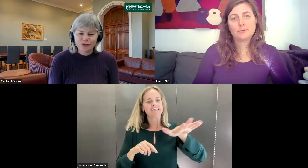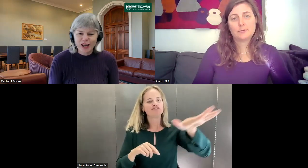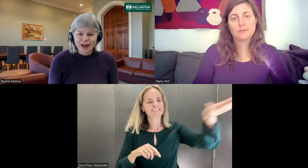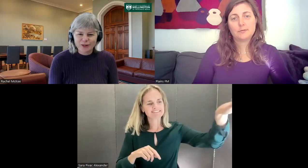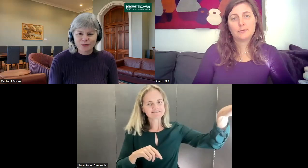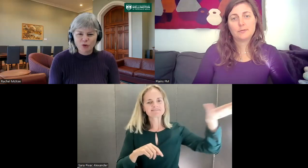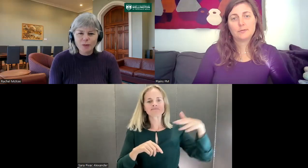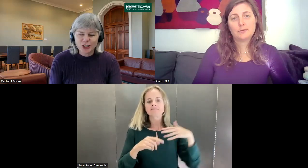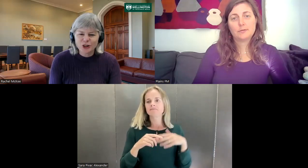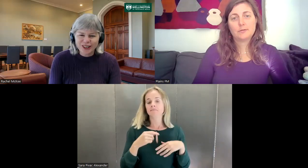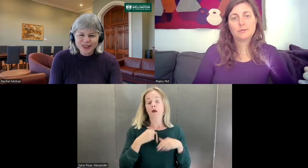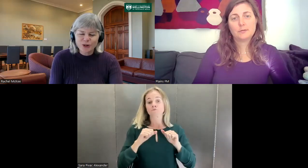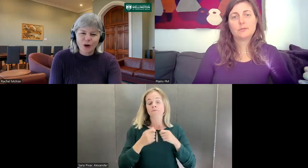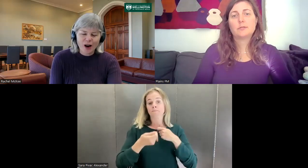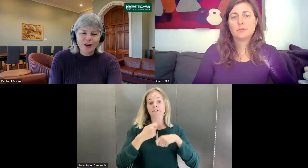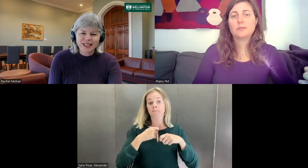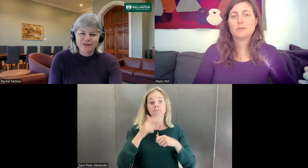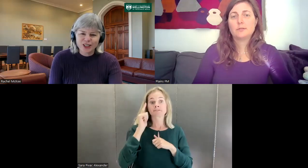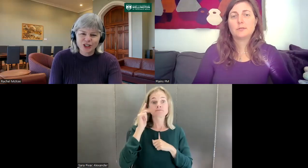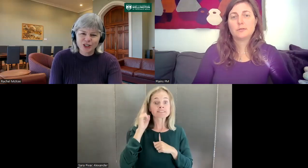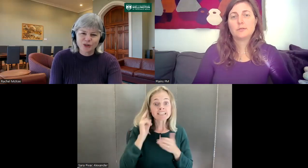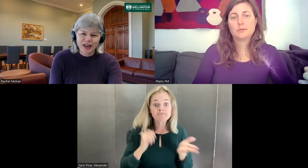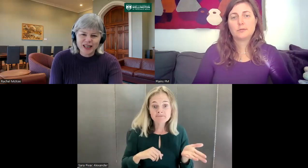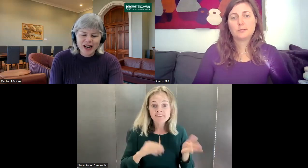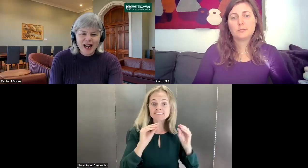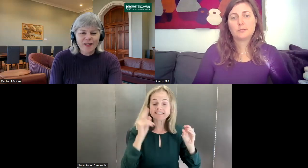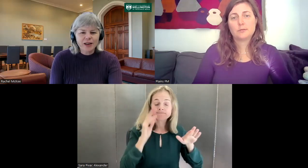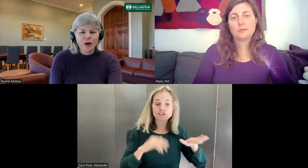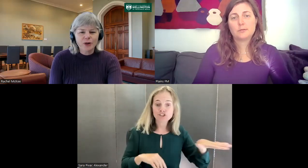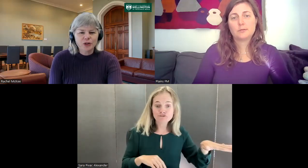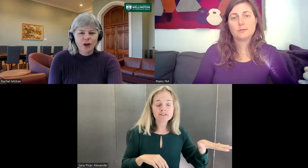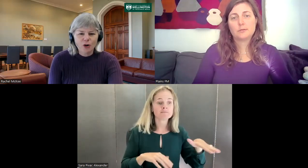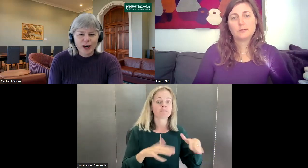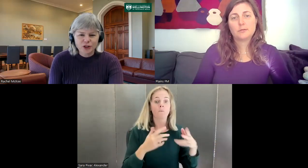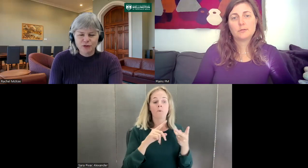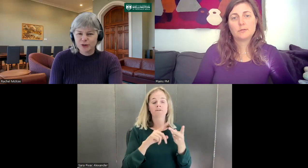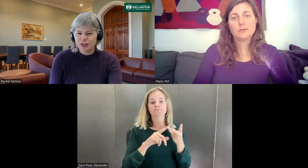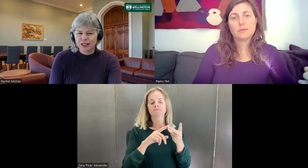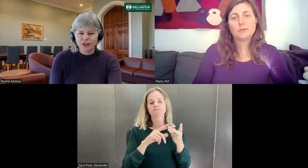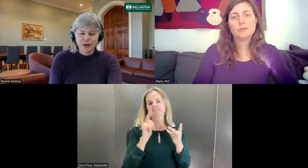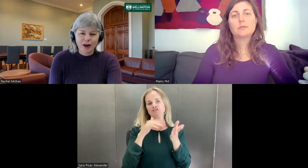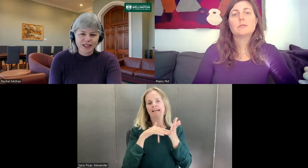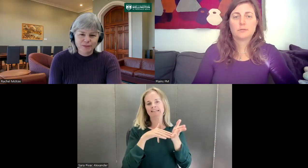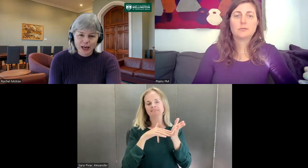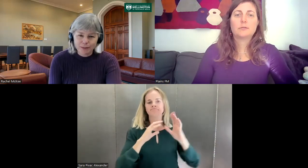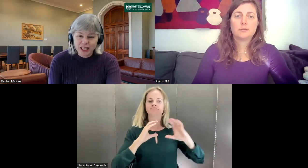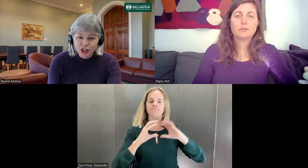our former students who go out once they've finished their degree, and they go into a whole range of fields, such as they might become teachers,